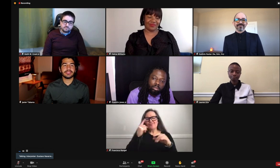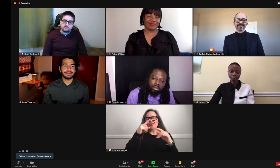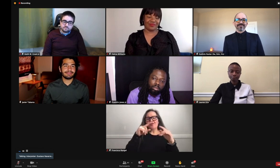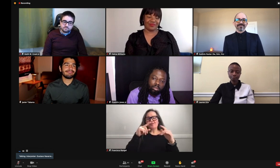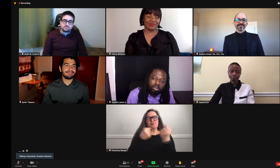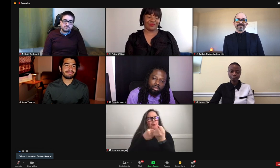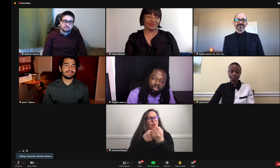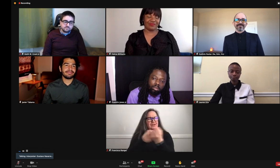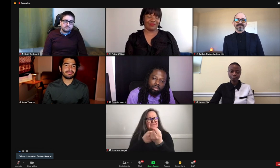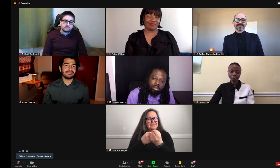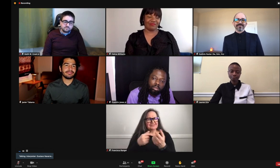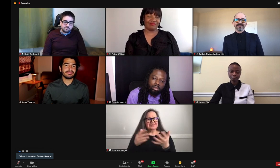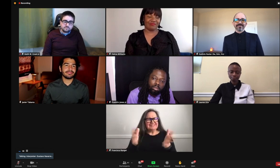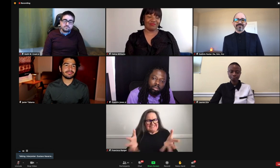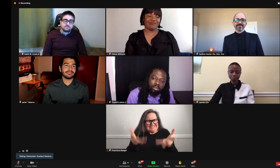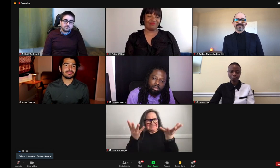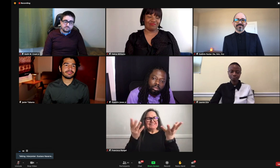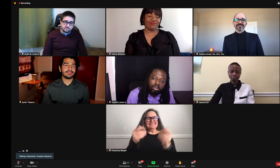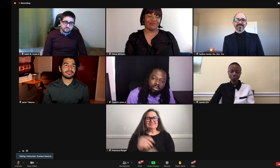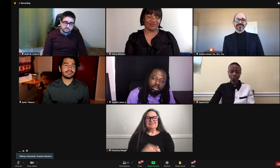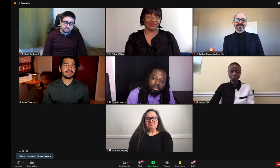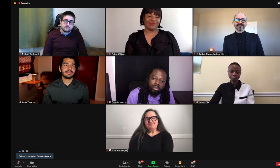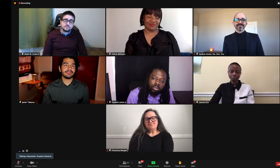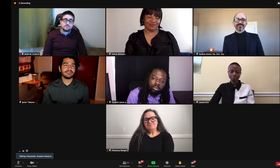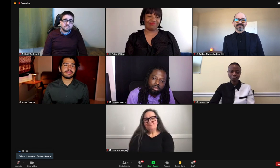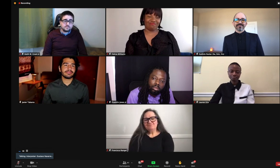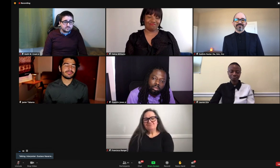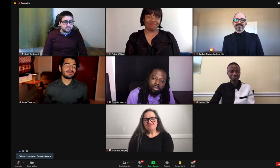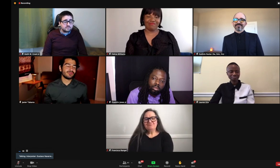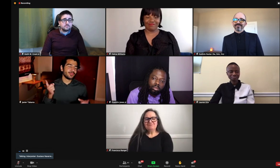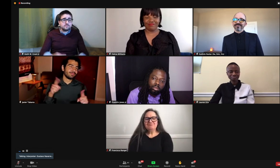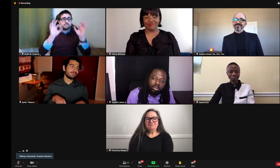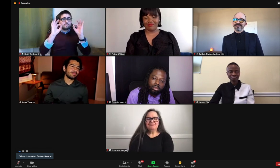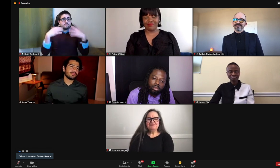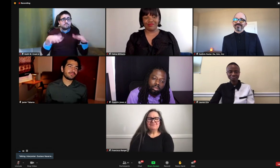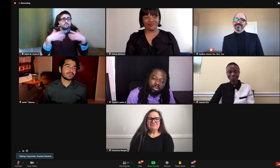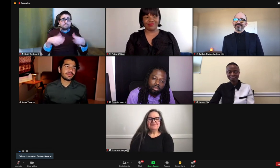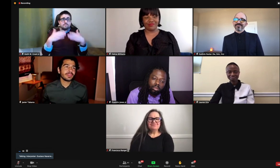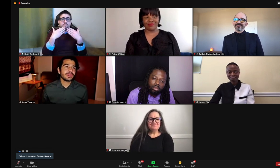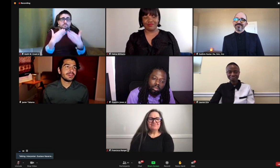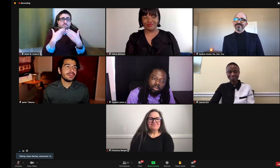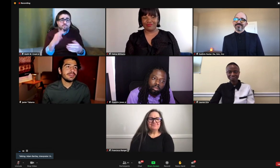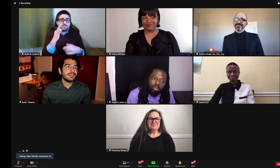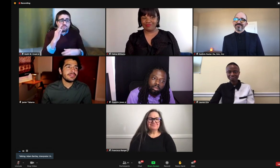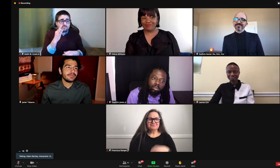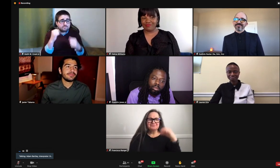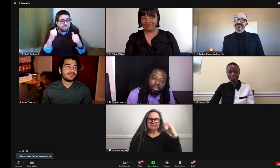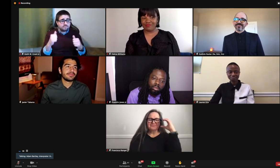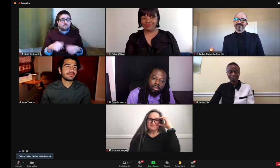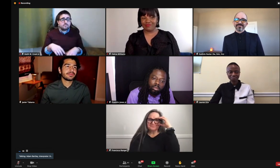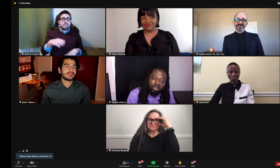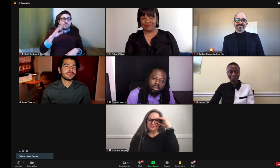And we have to, I know they're looking out for more support and I would like, love to be able to provide that. Thank you. Thank you.